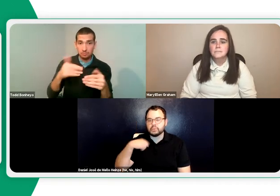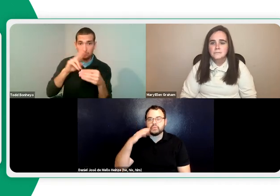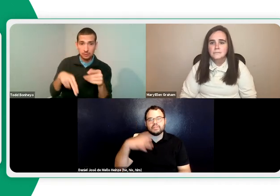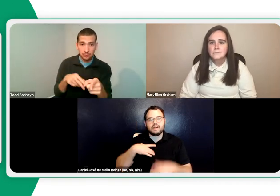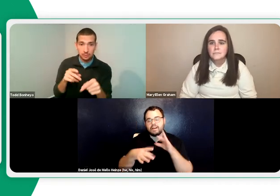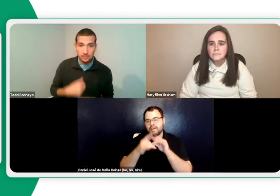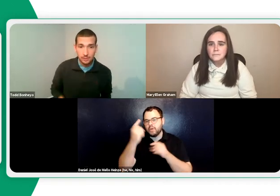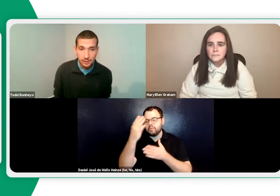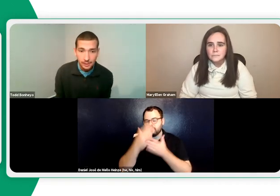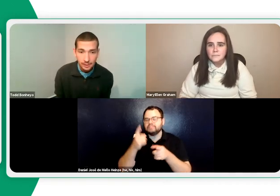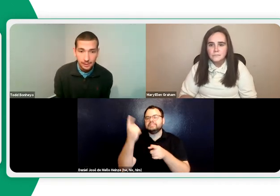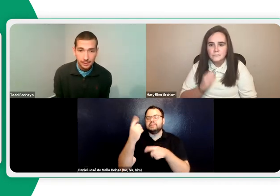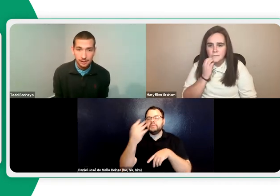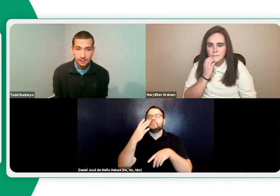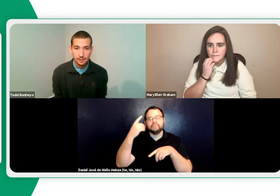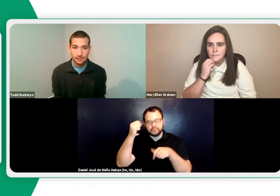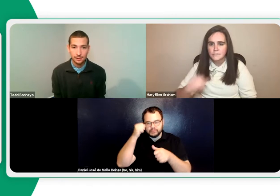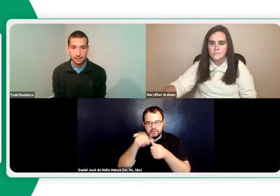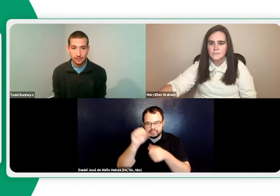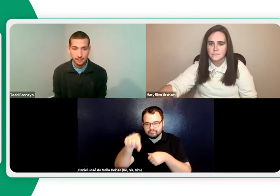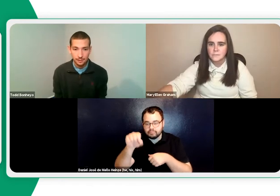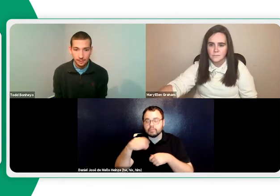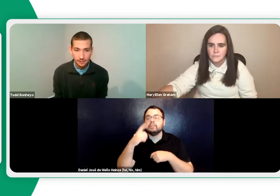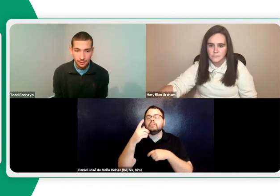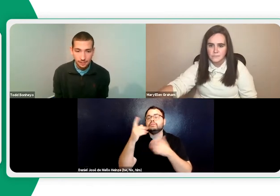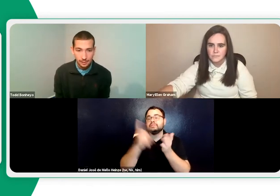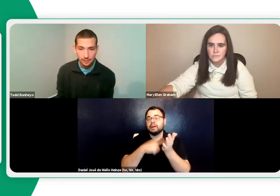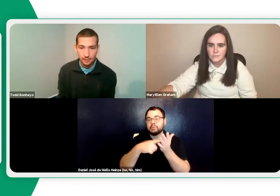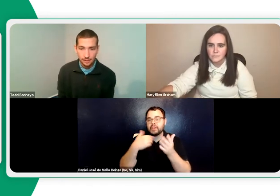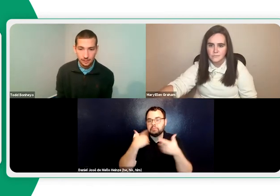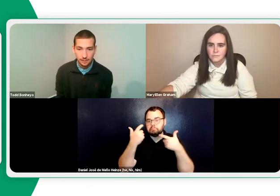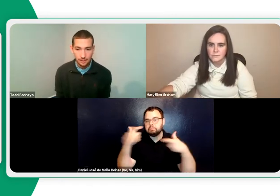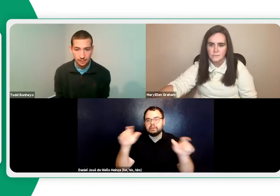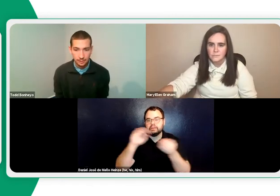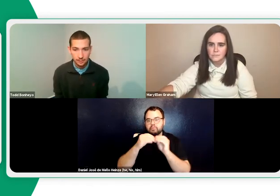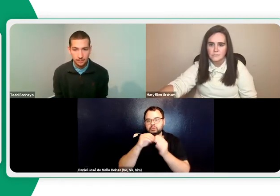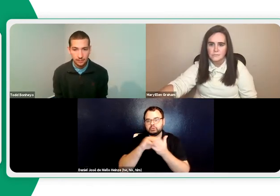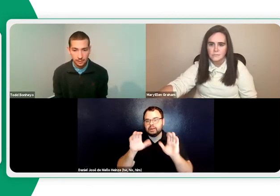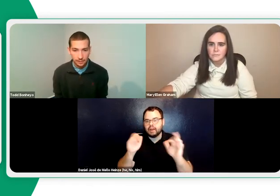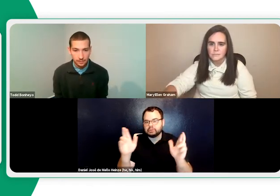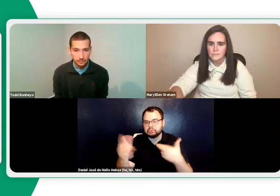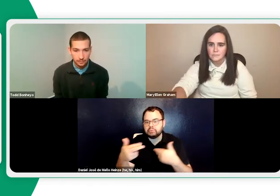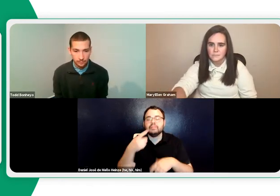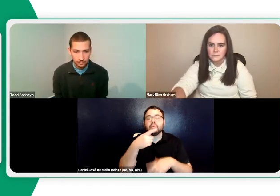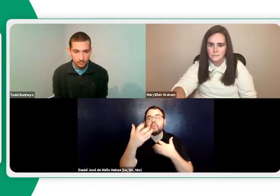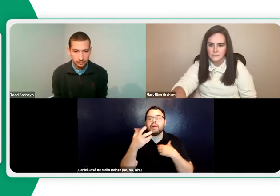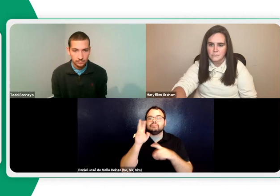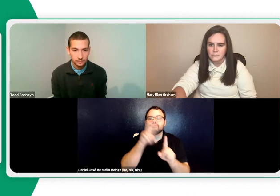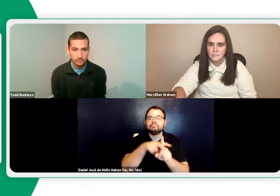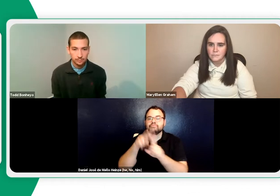and work with that. And did we check the results? Well, before we do, I want to add just one point that came to mind. If you have a large